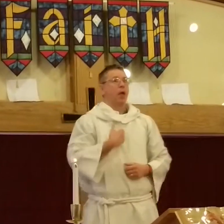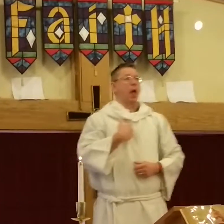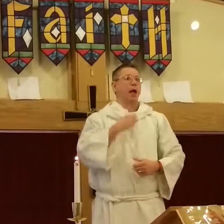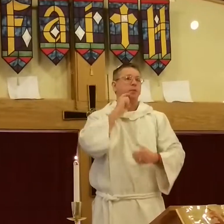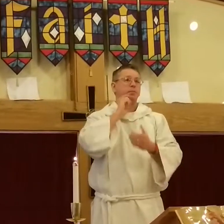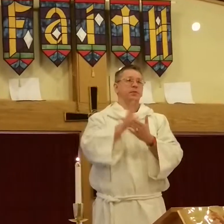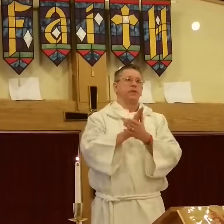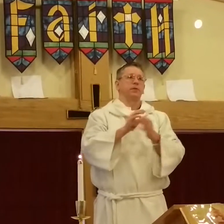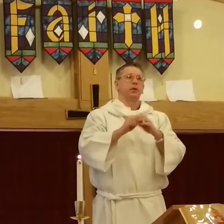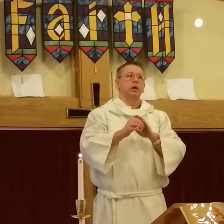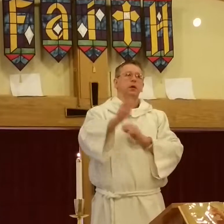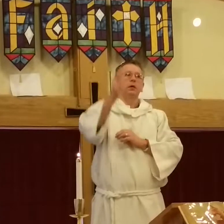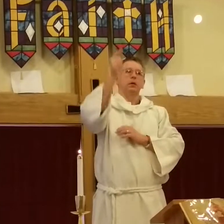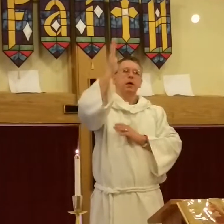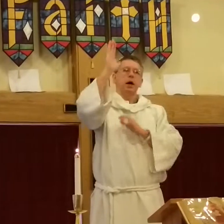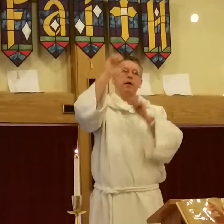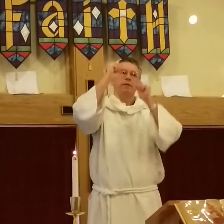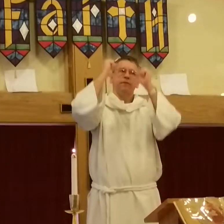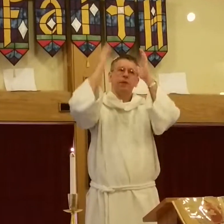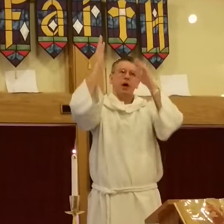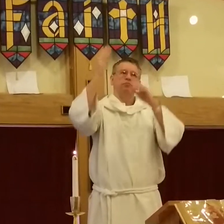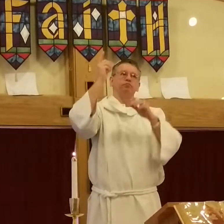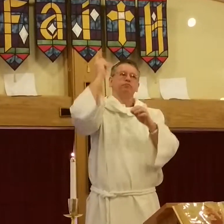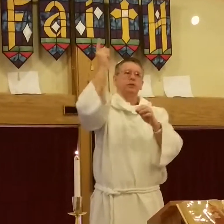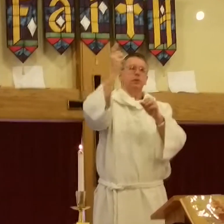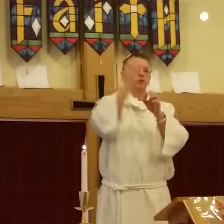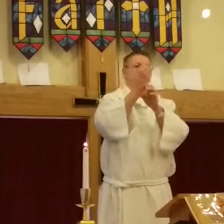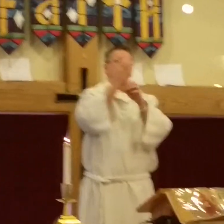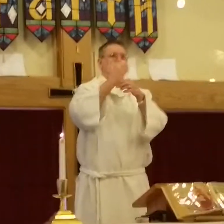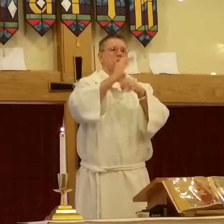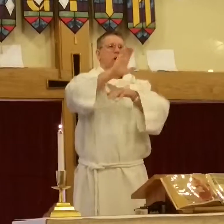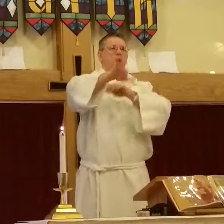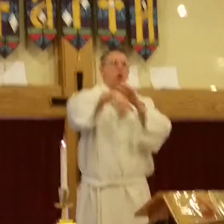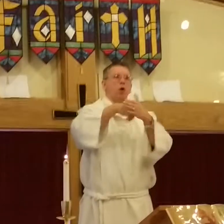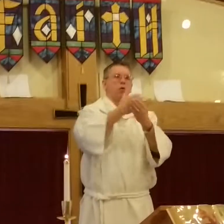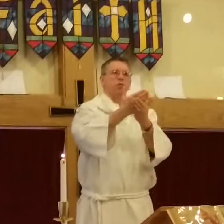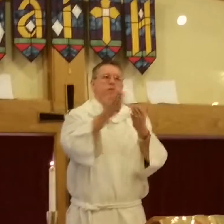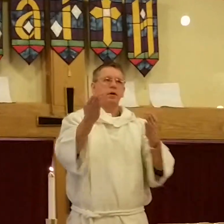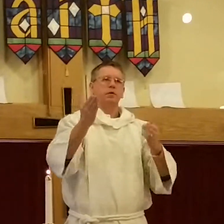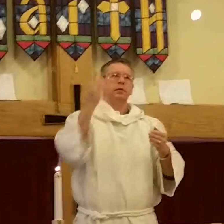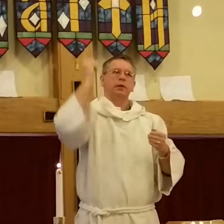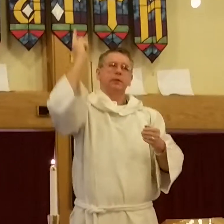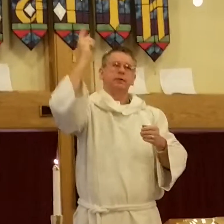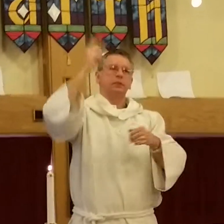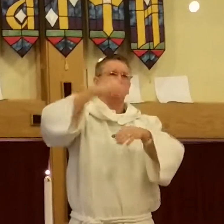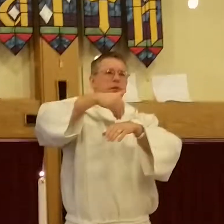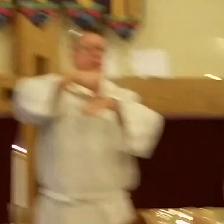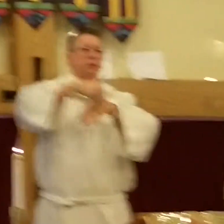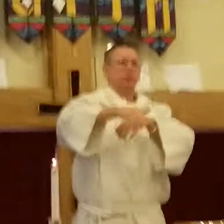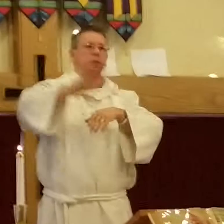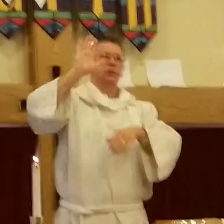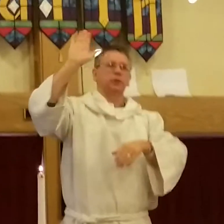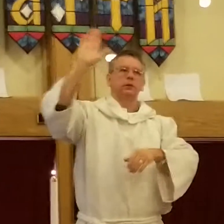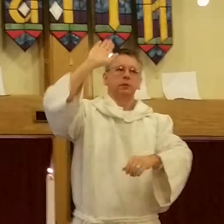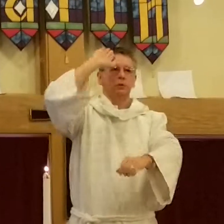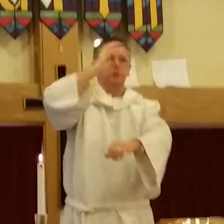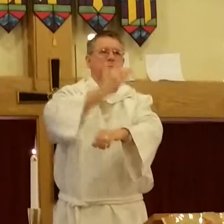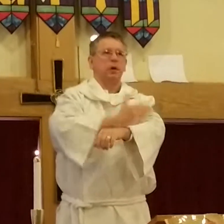I believe in God the Father. He created all of me. He sent His Son